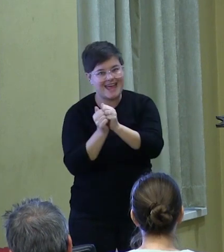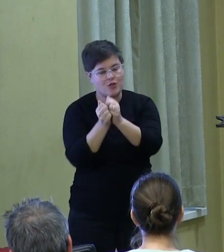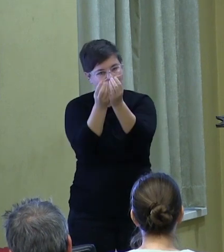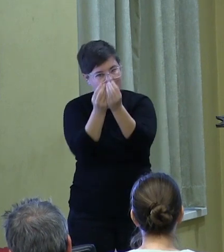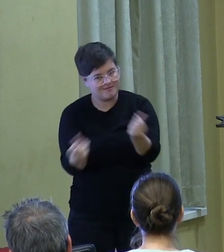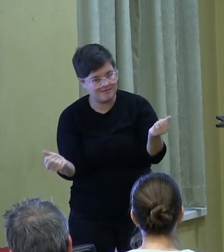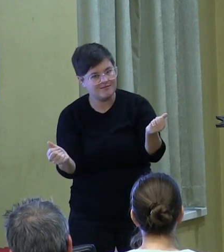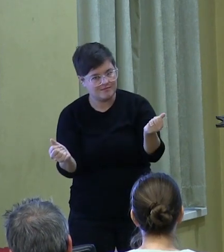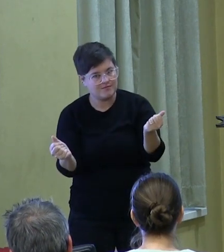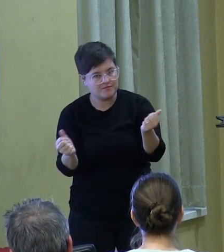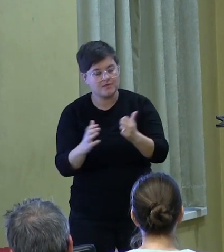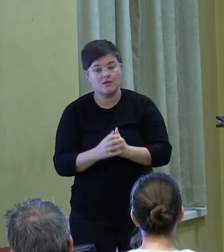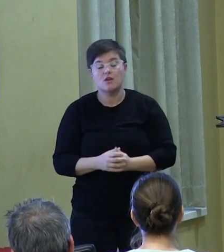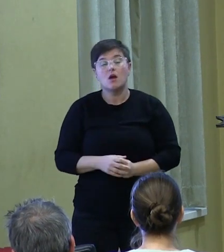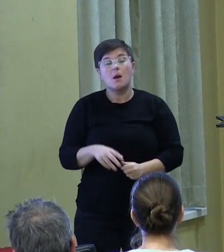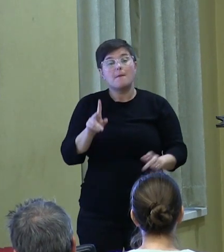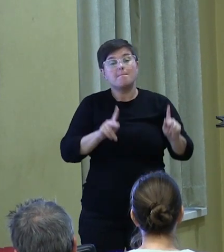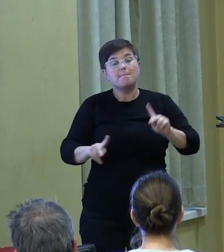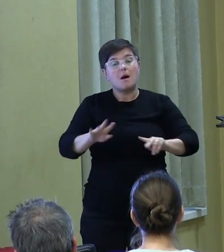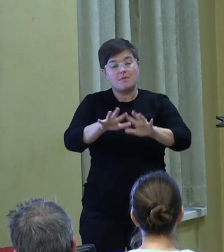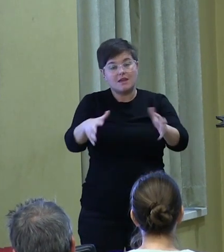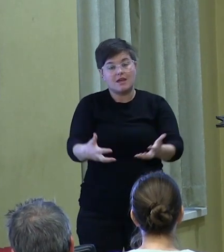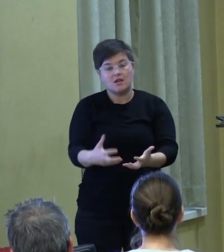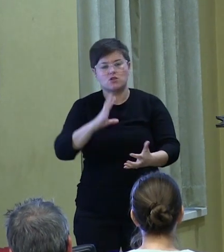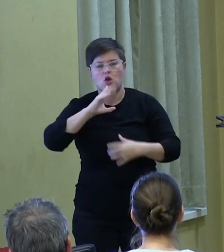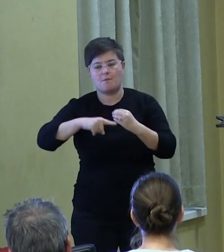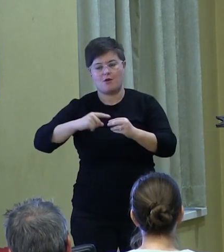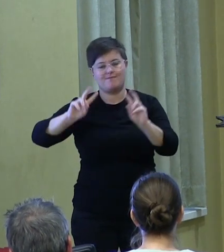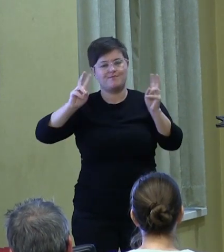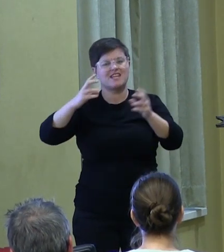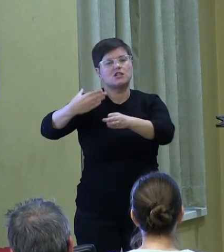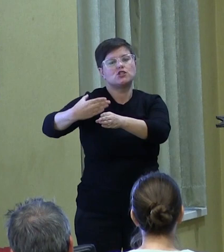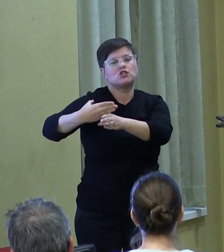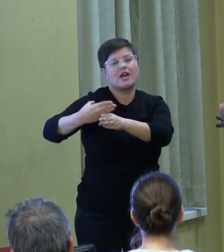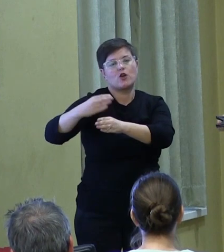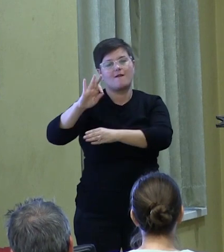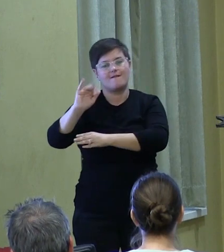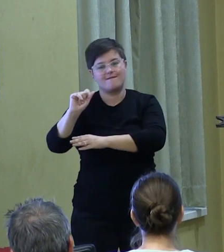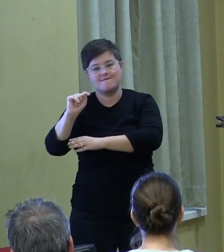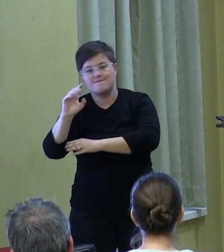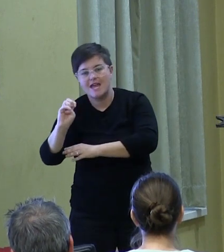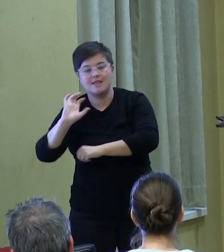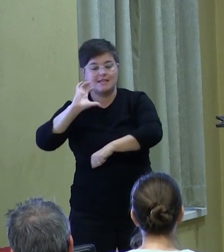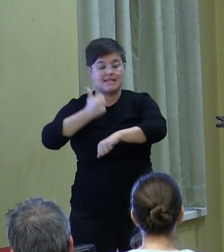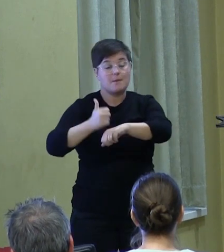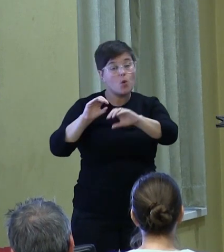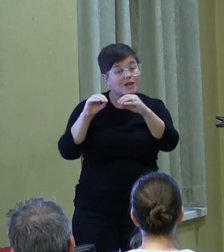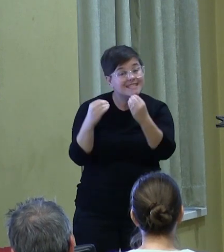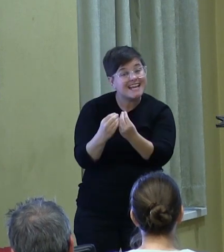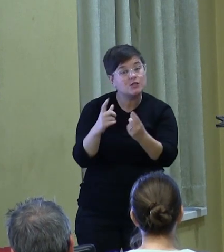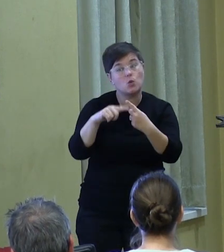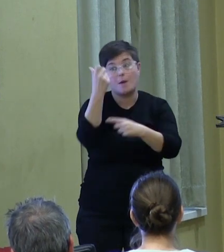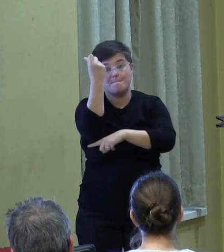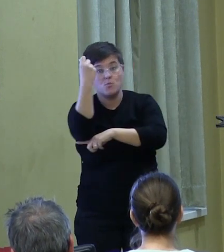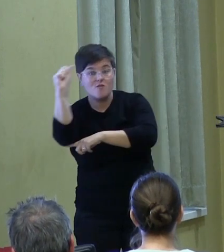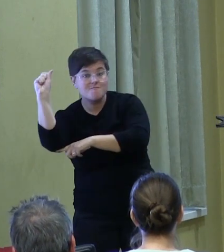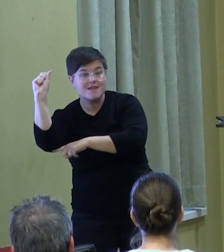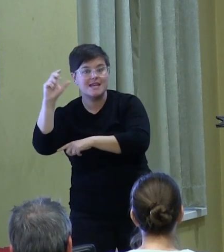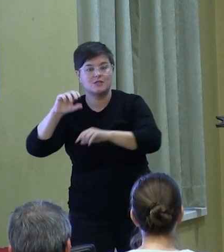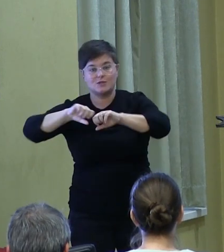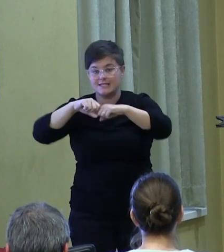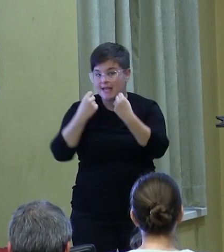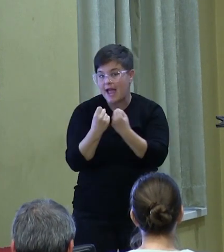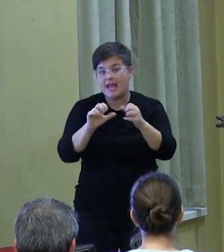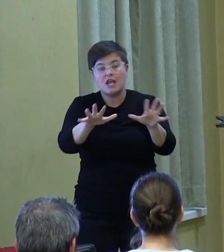Those publics, they talk about that shared fate. They often form organizations or movements, societies,